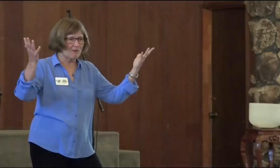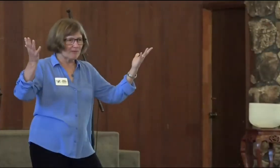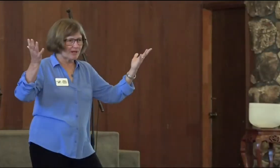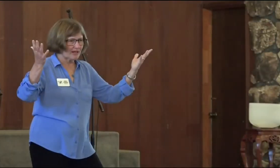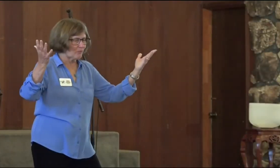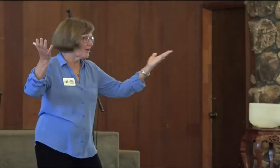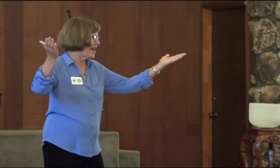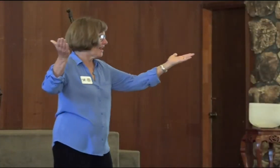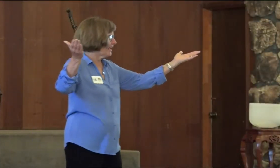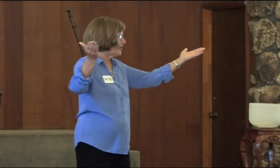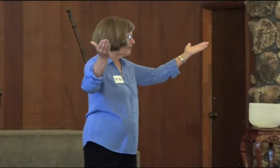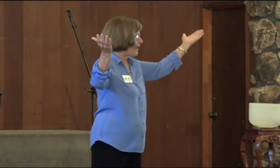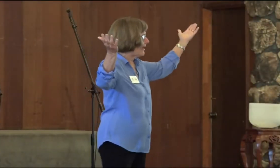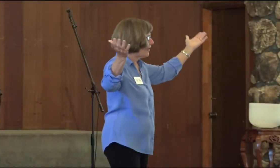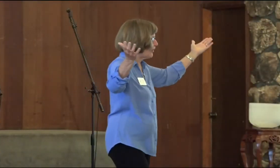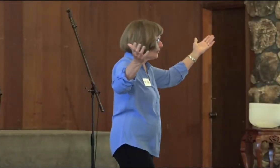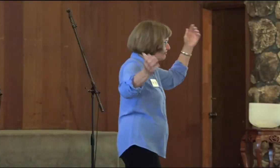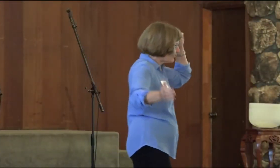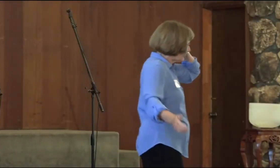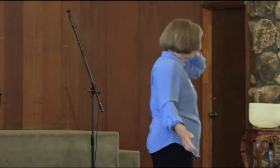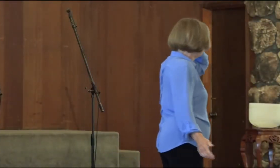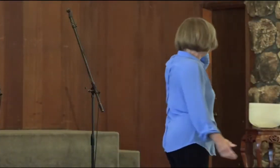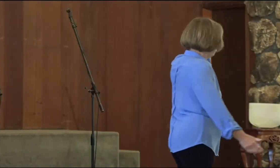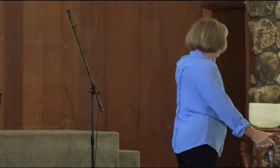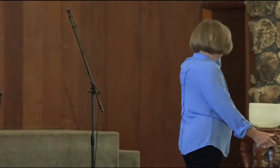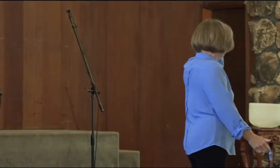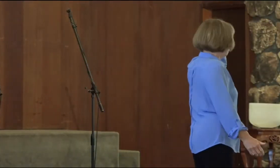That's not why we're here. We're not here to buy homes.